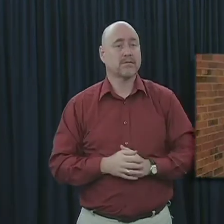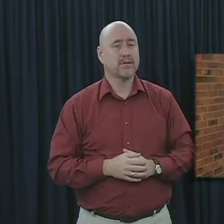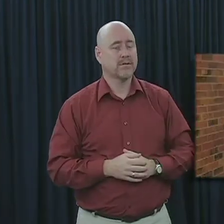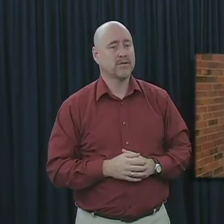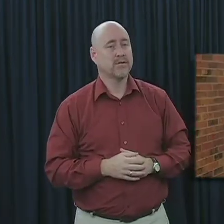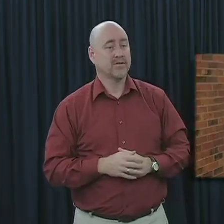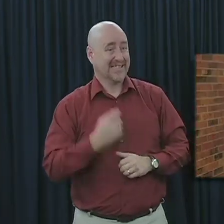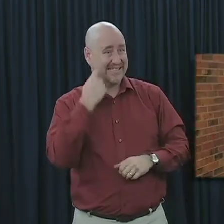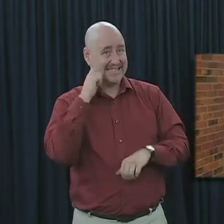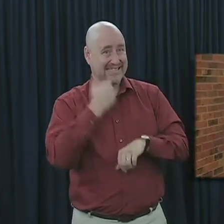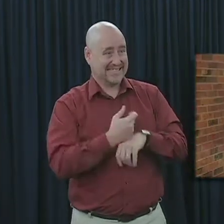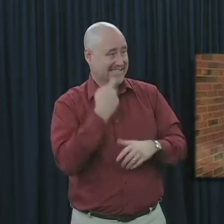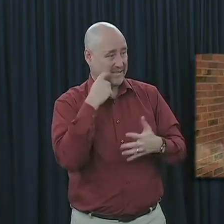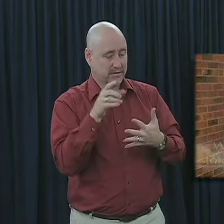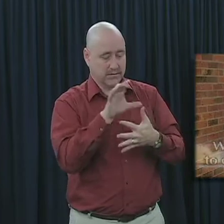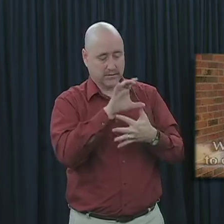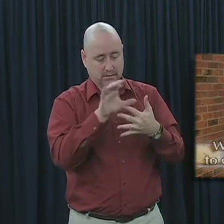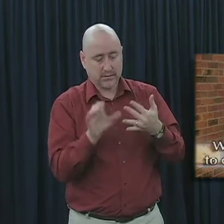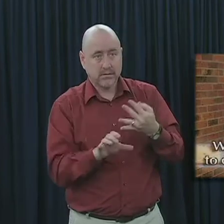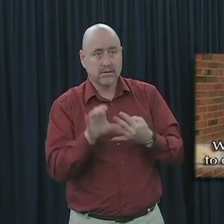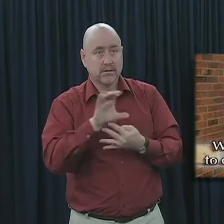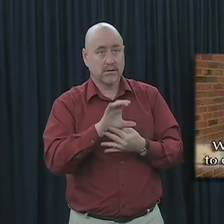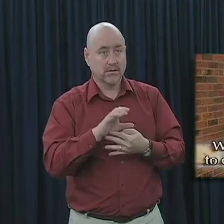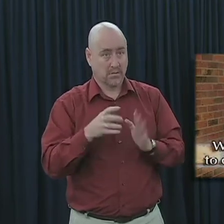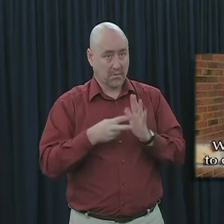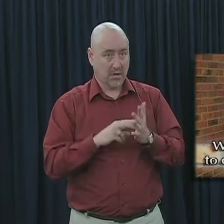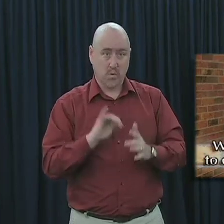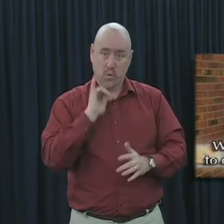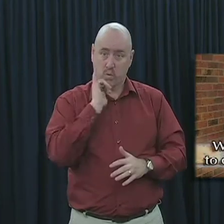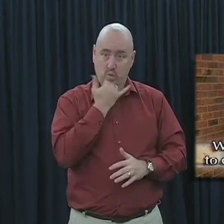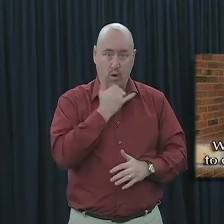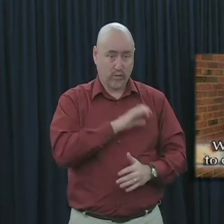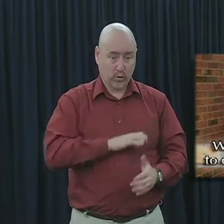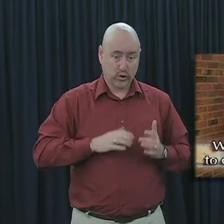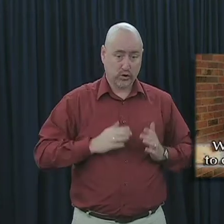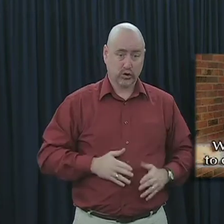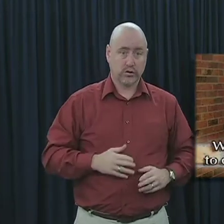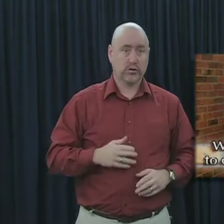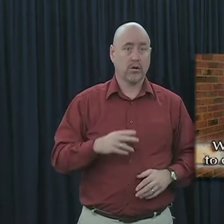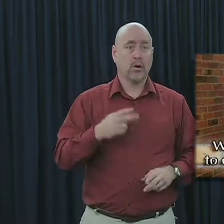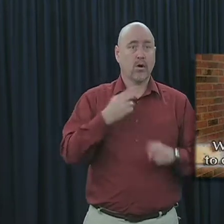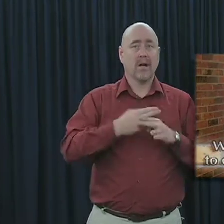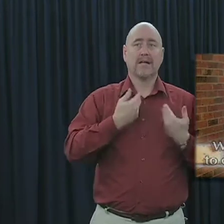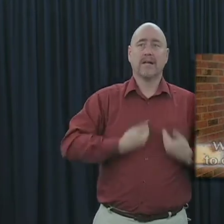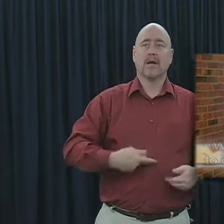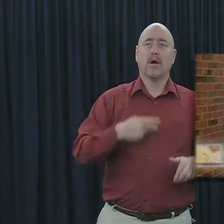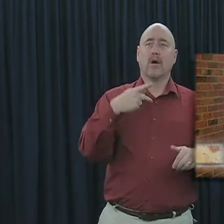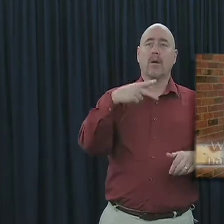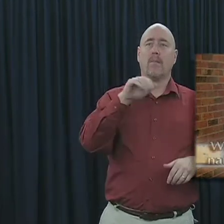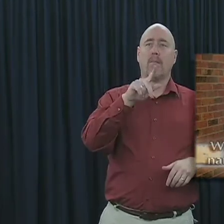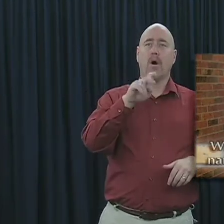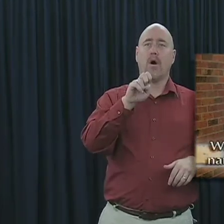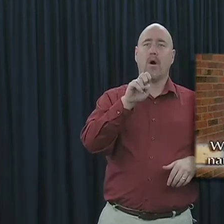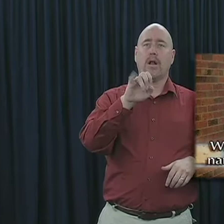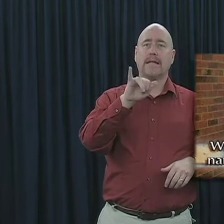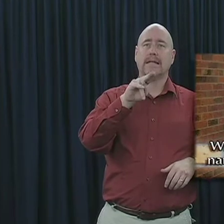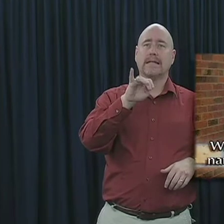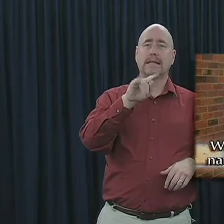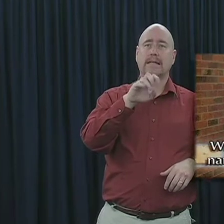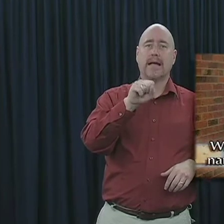So, based on these criteria, would it have been wrong for Christians to call themselves Paulinites? Would it have been